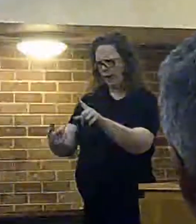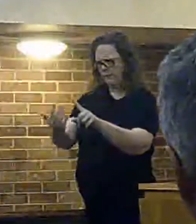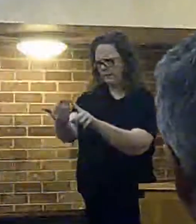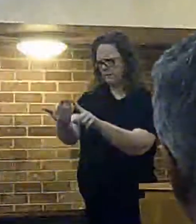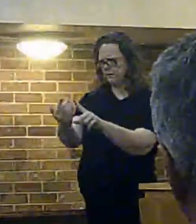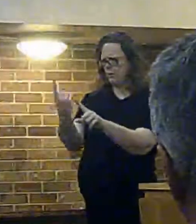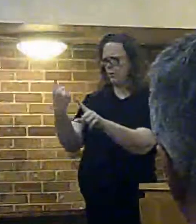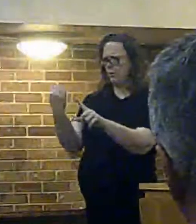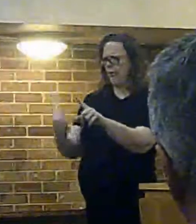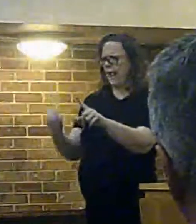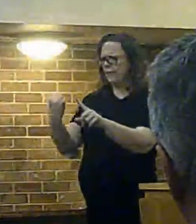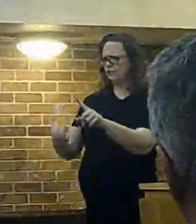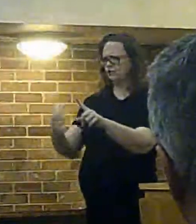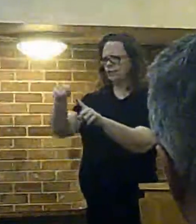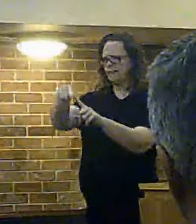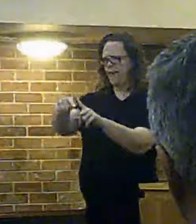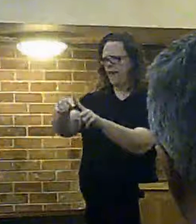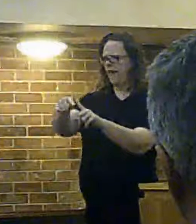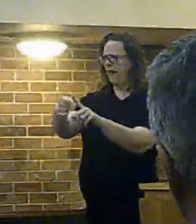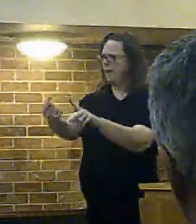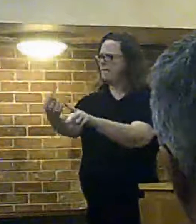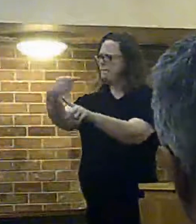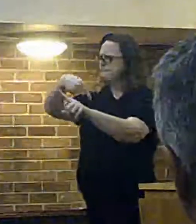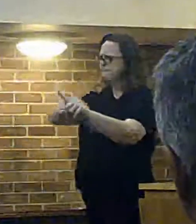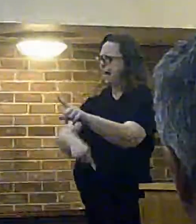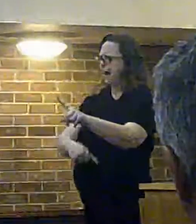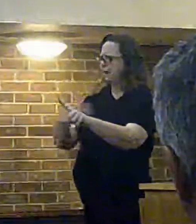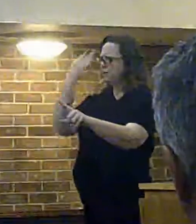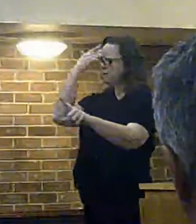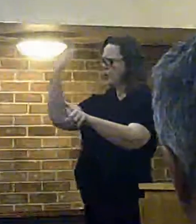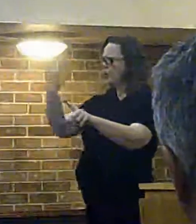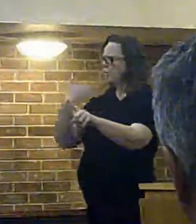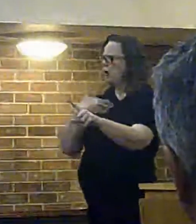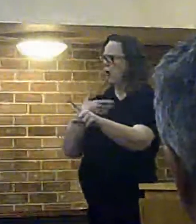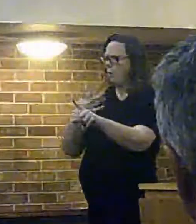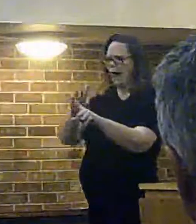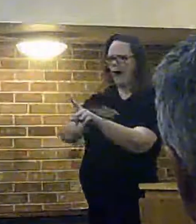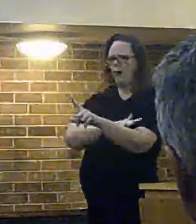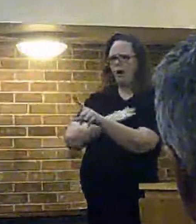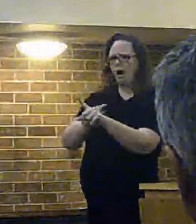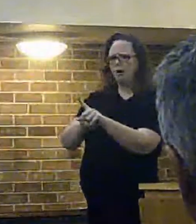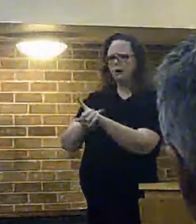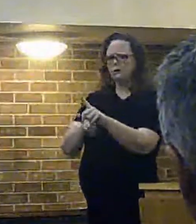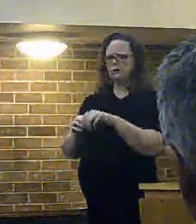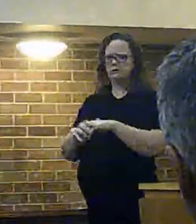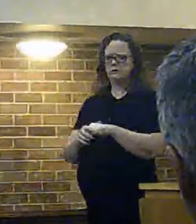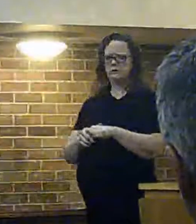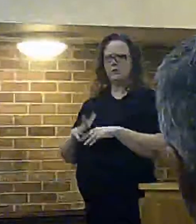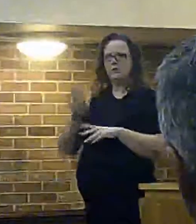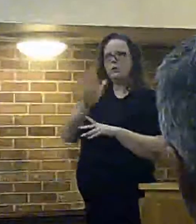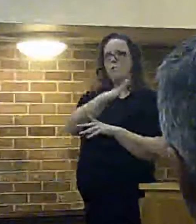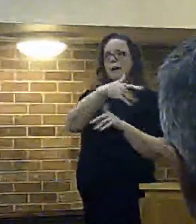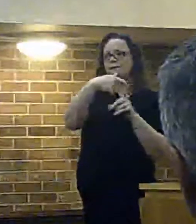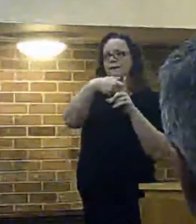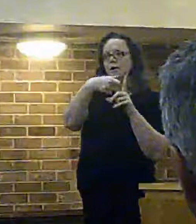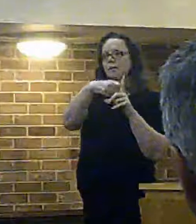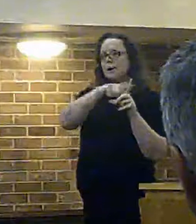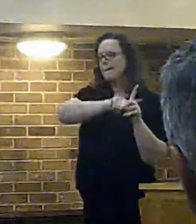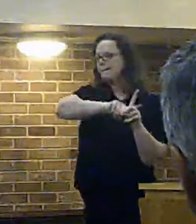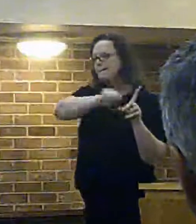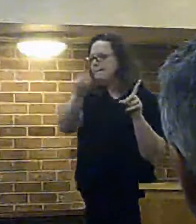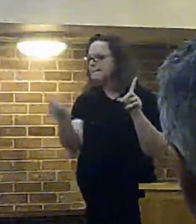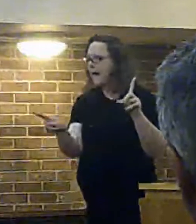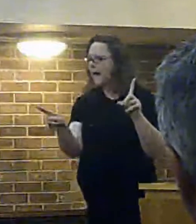only have one fixed location realistically to map from, if you like, from the, say, the West Kirby fire station back to incidents in Upton.